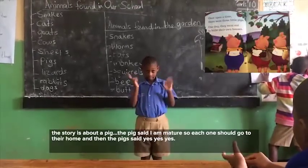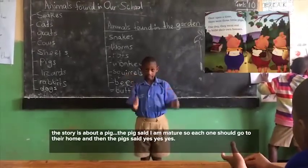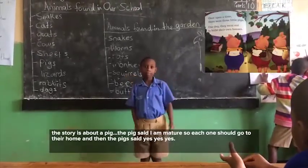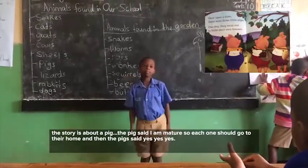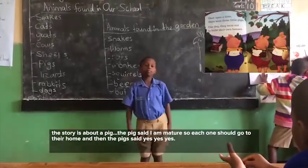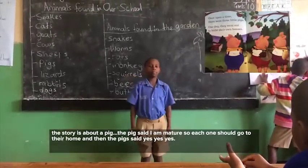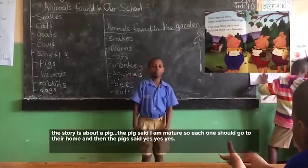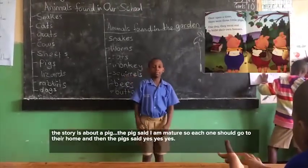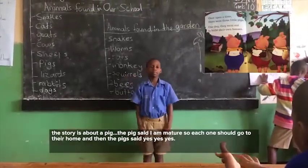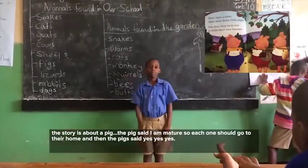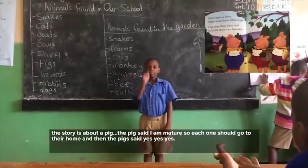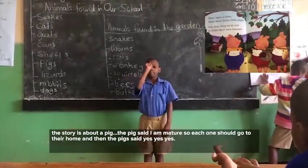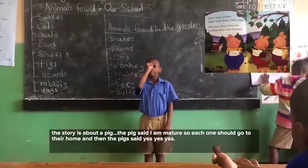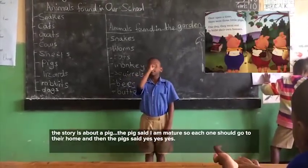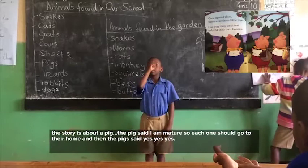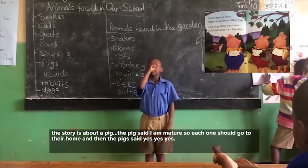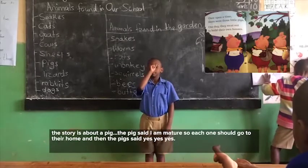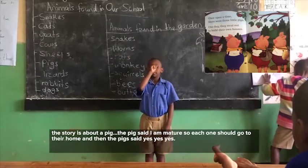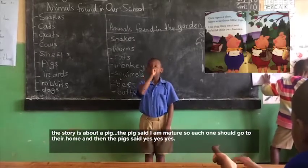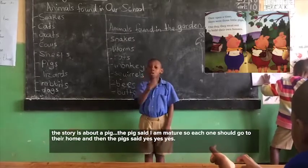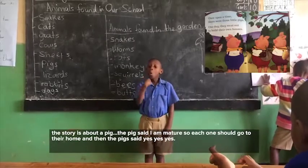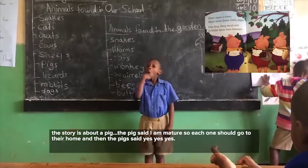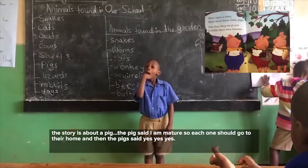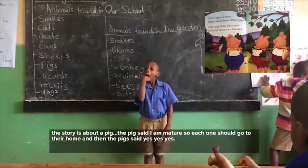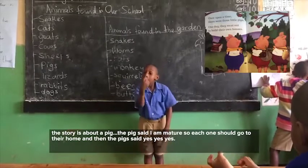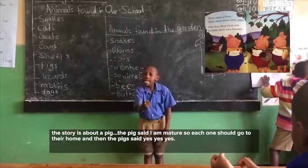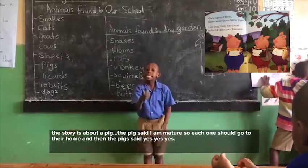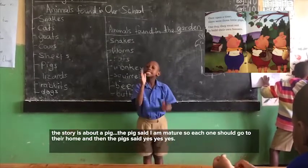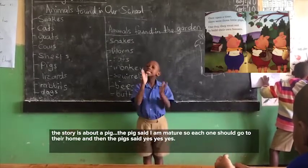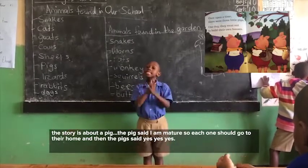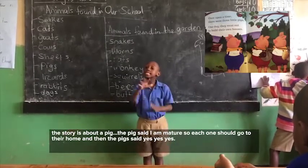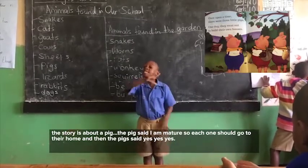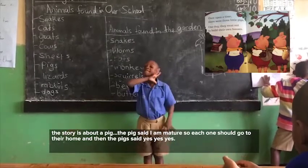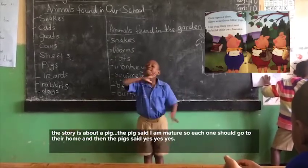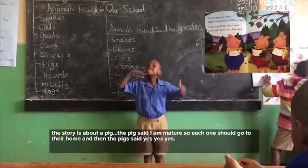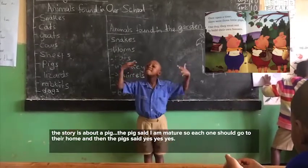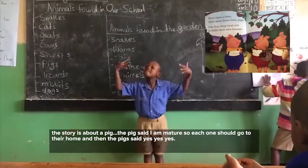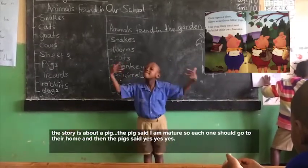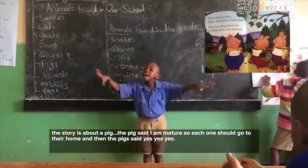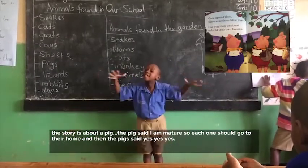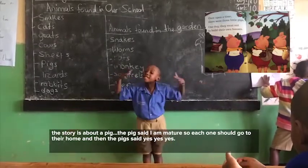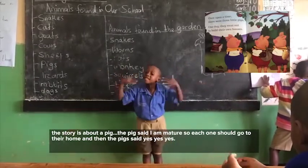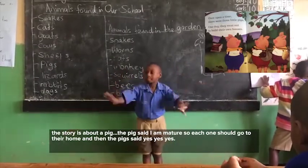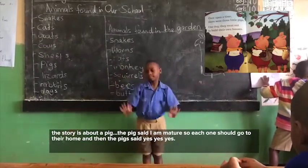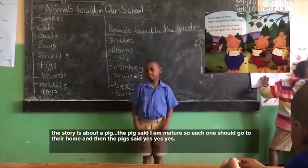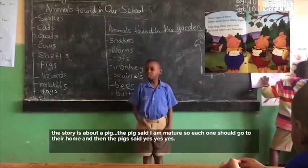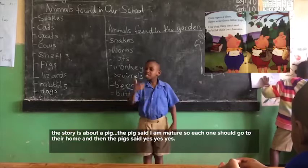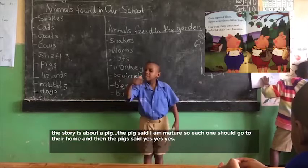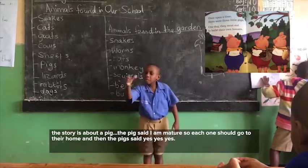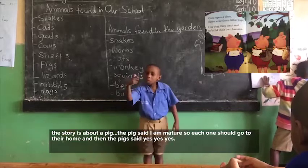about a pig. The pig said, I am mature. So each